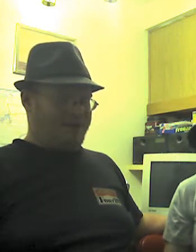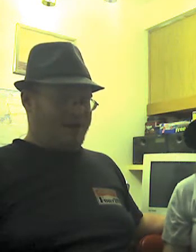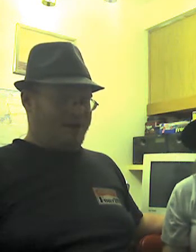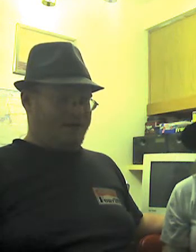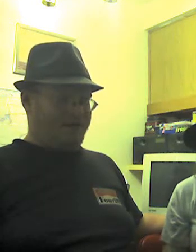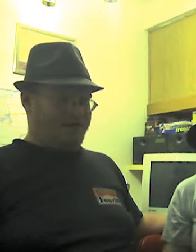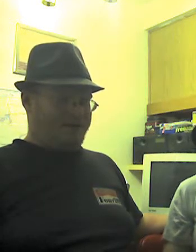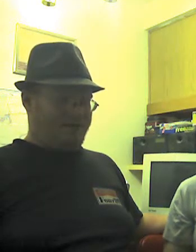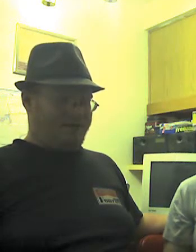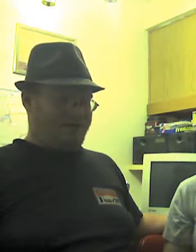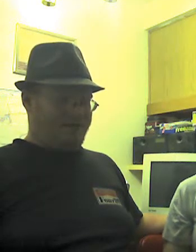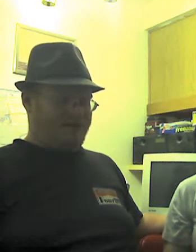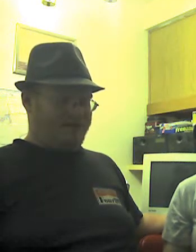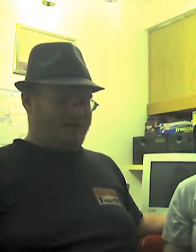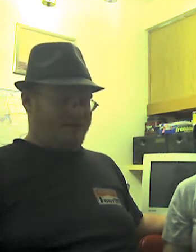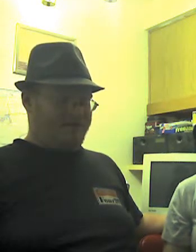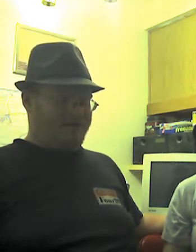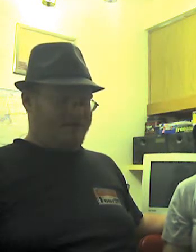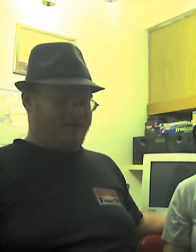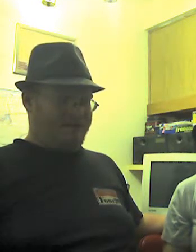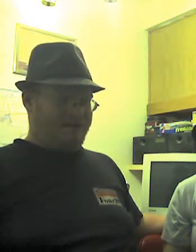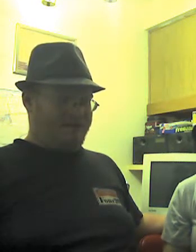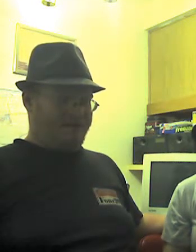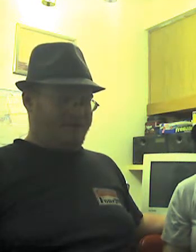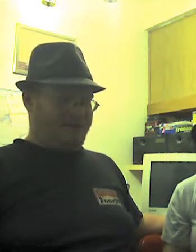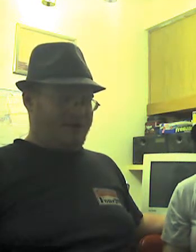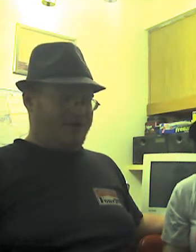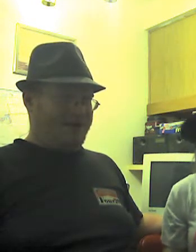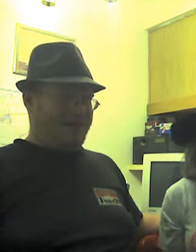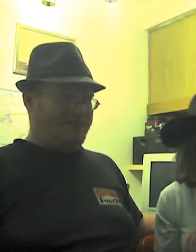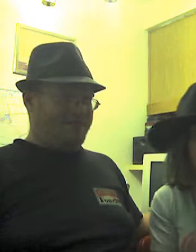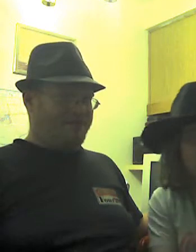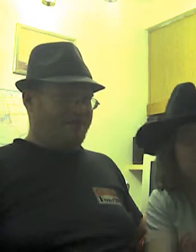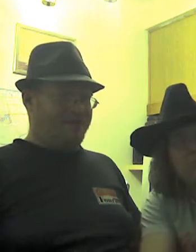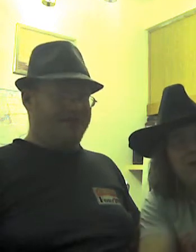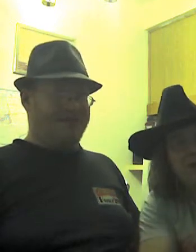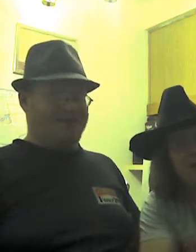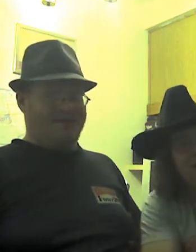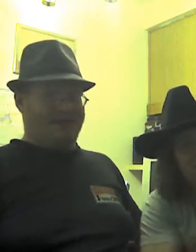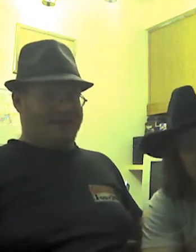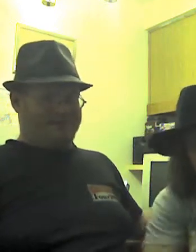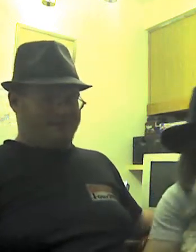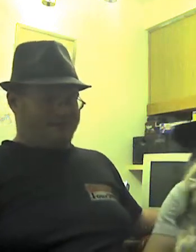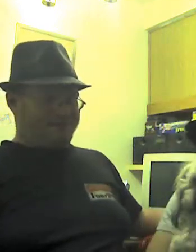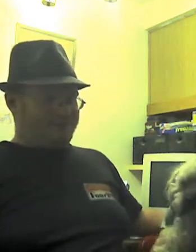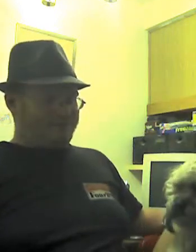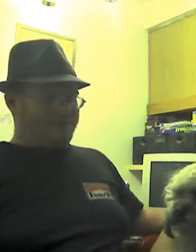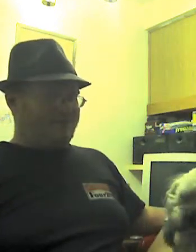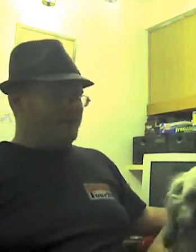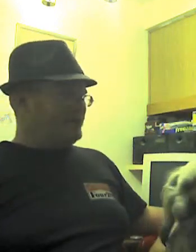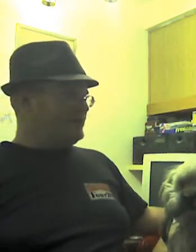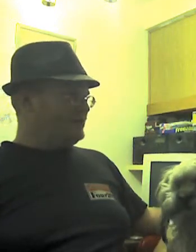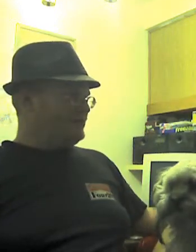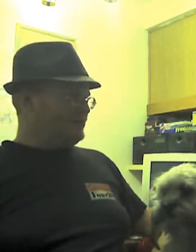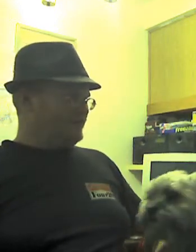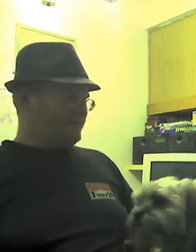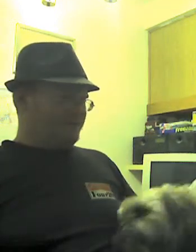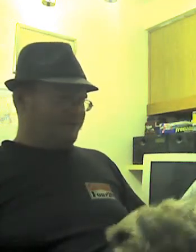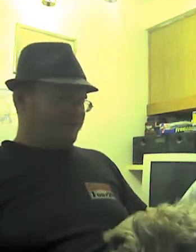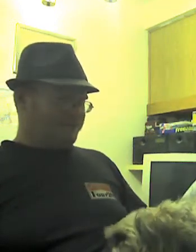Apparently, there's a lawsuit saying that it's illegal for them to have that name of some sort. Someone said something about that, and Obama